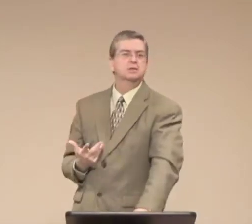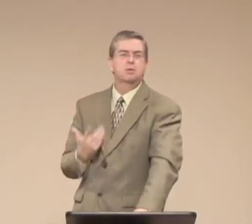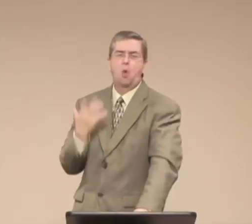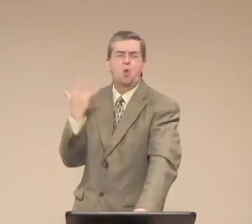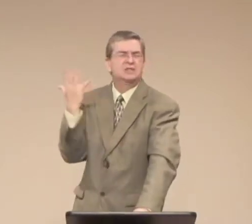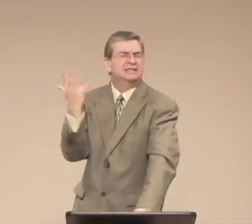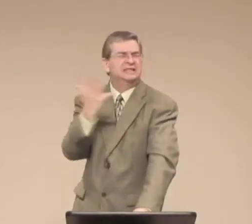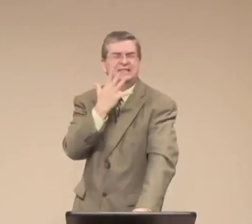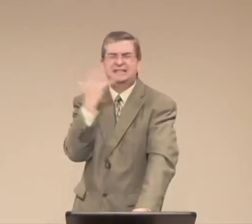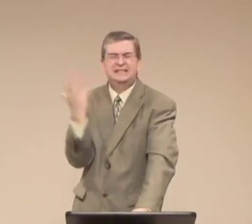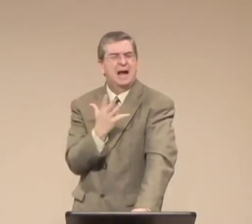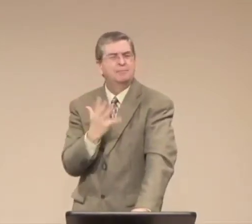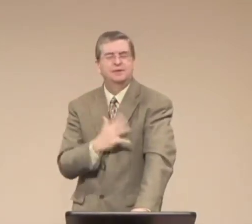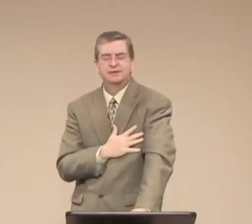against your mother.